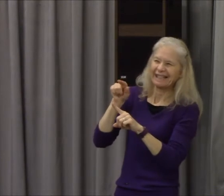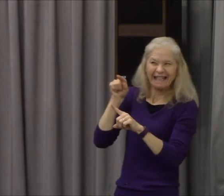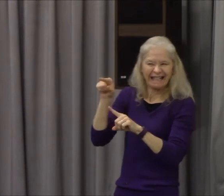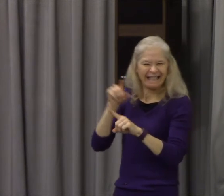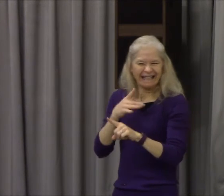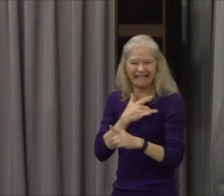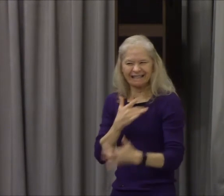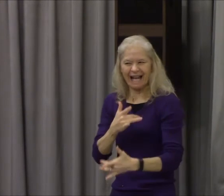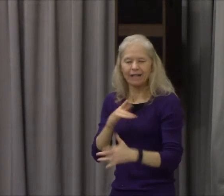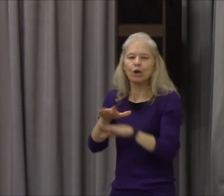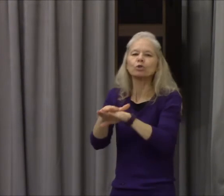and